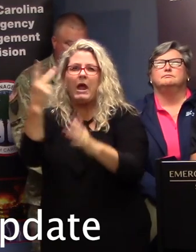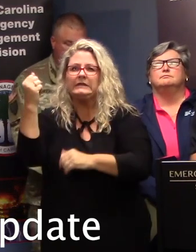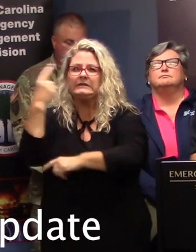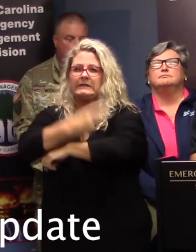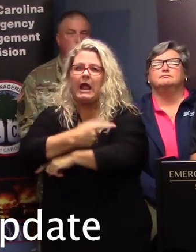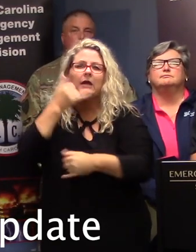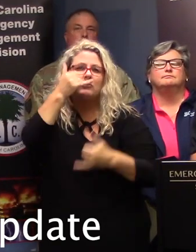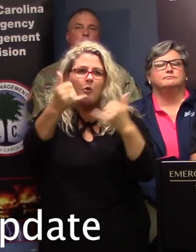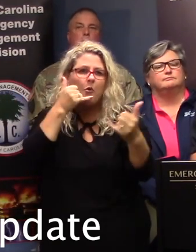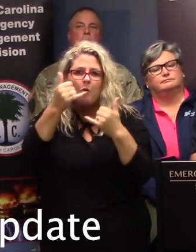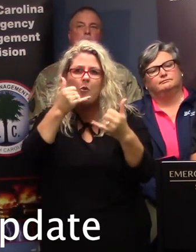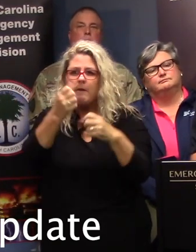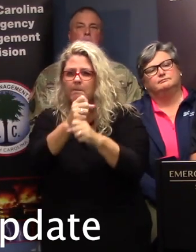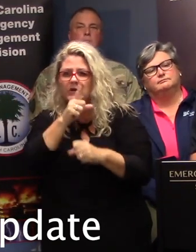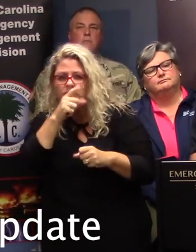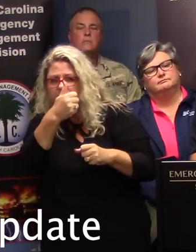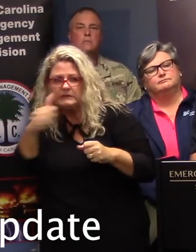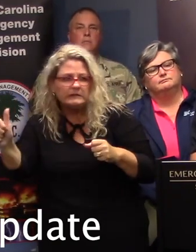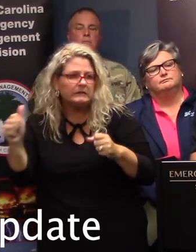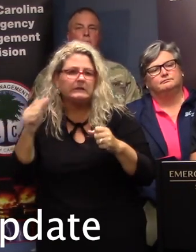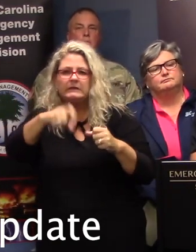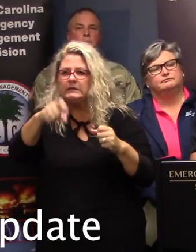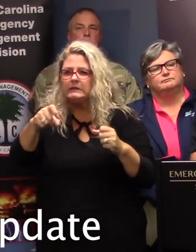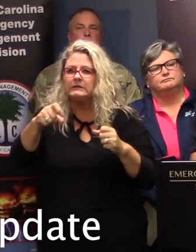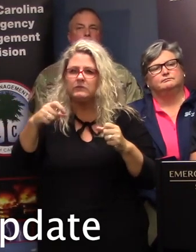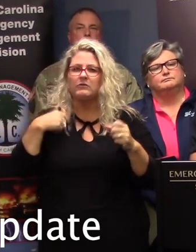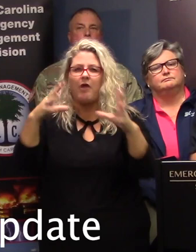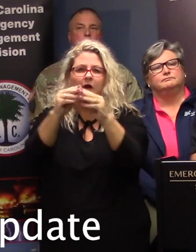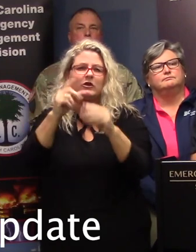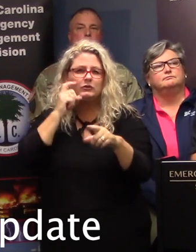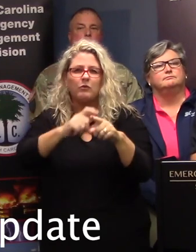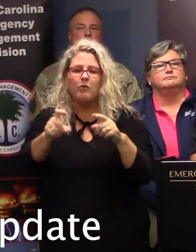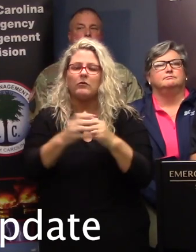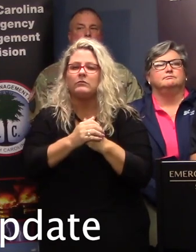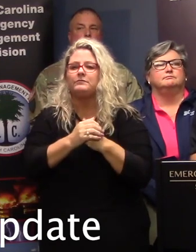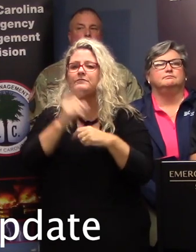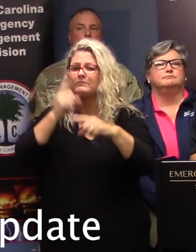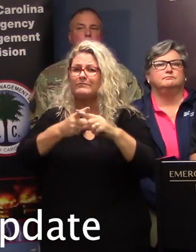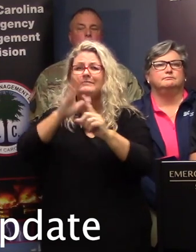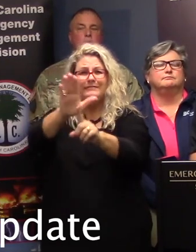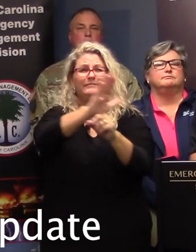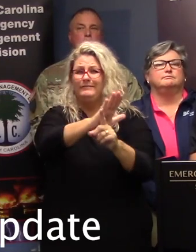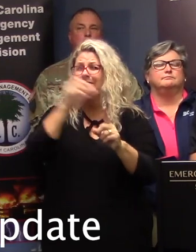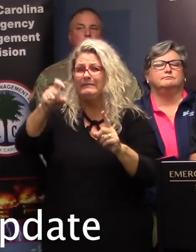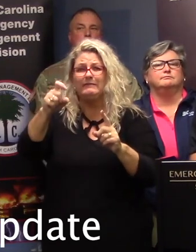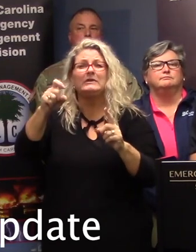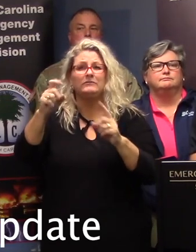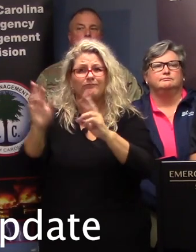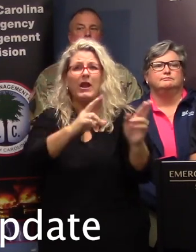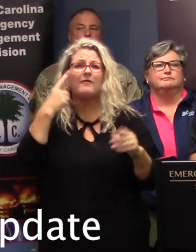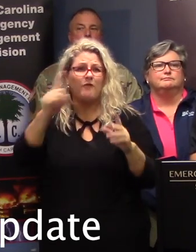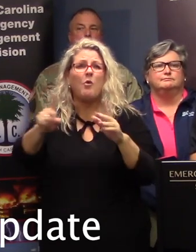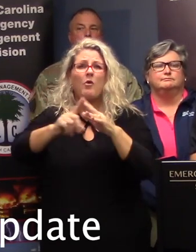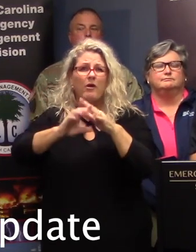to determine any unmet needs or issues that they have at their level. Their primary focus also is evacuation and sheltering. And we are